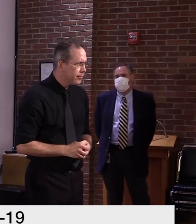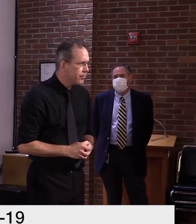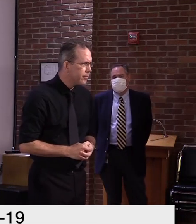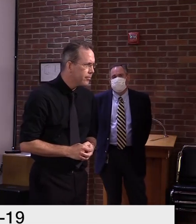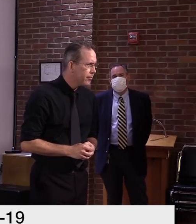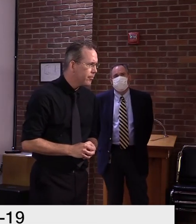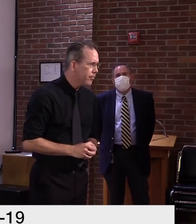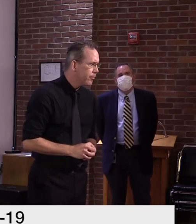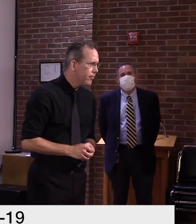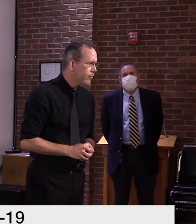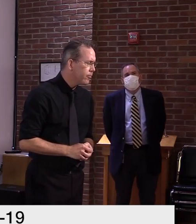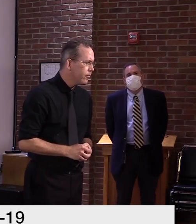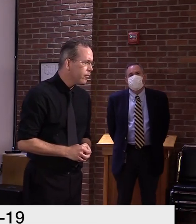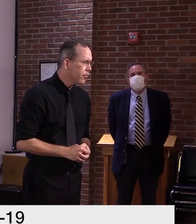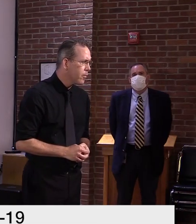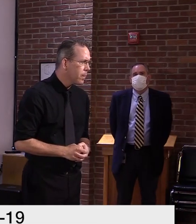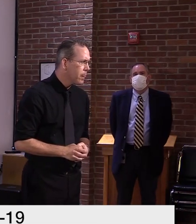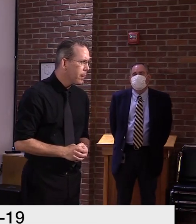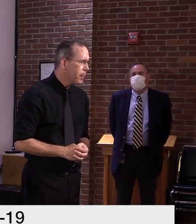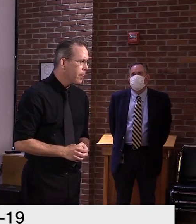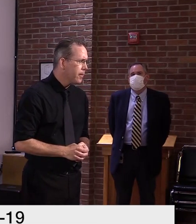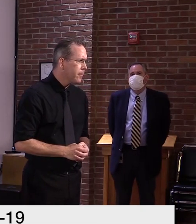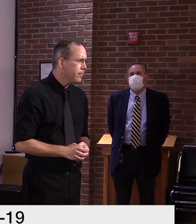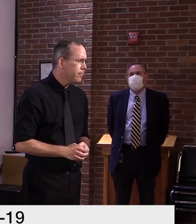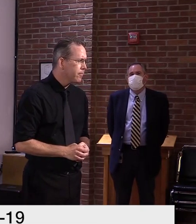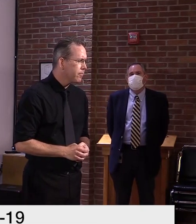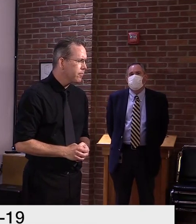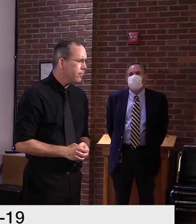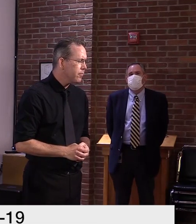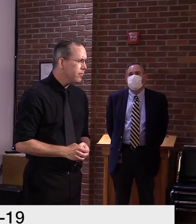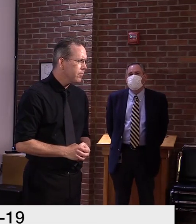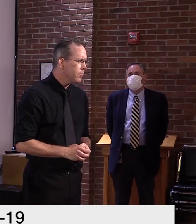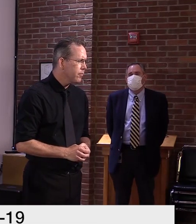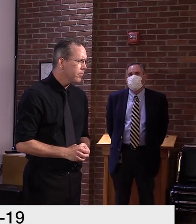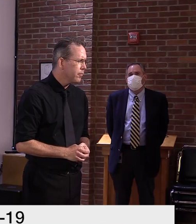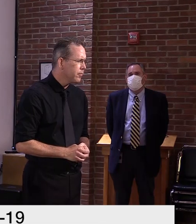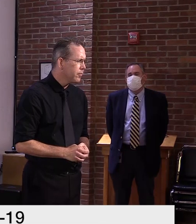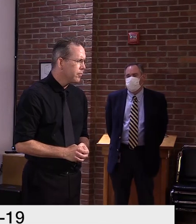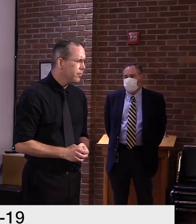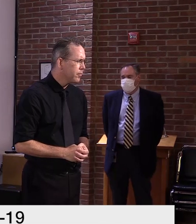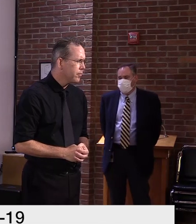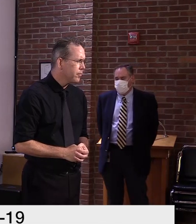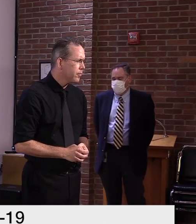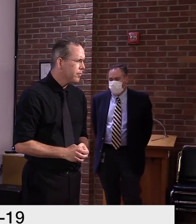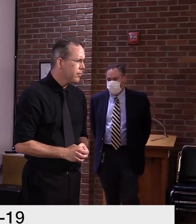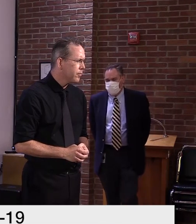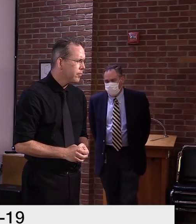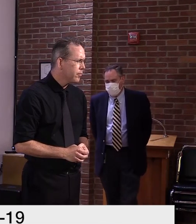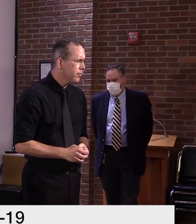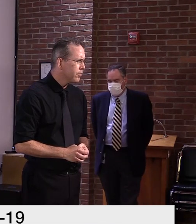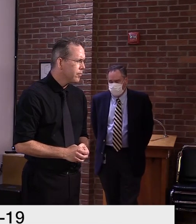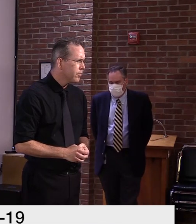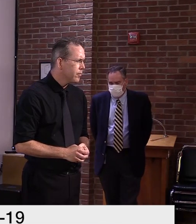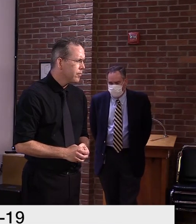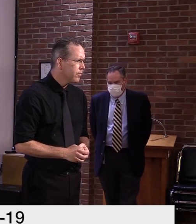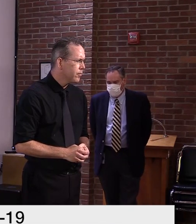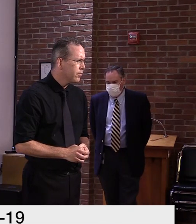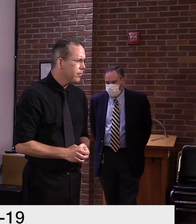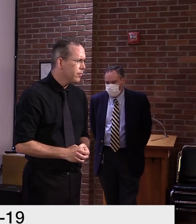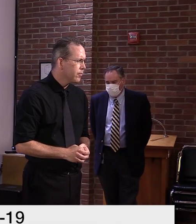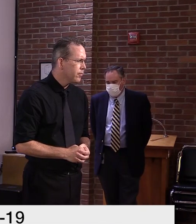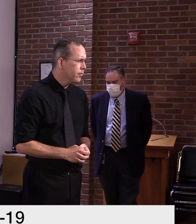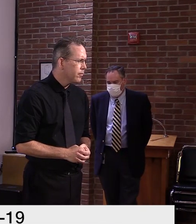taken this general topic and, and the idea that we're sending our kids back to school, you know, based on Dr.